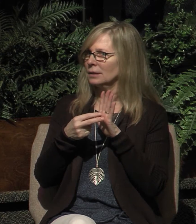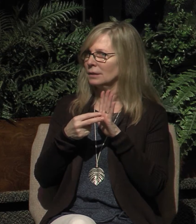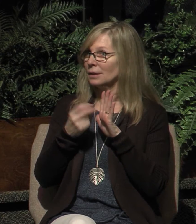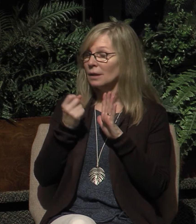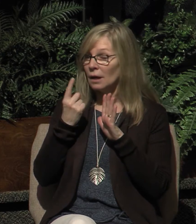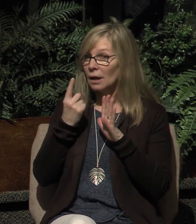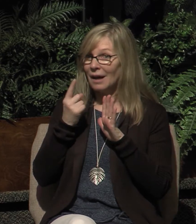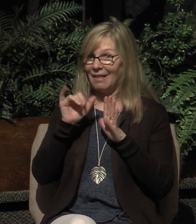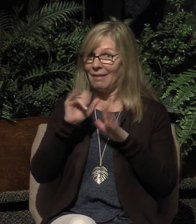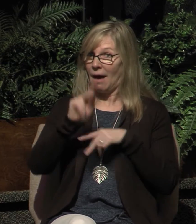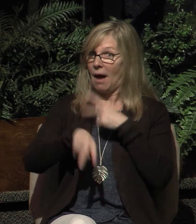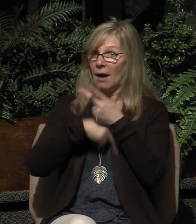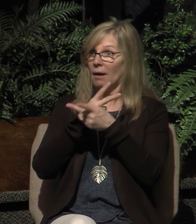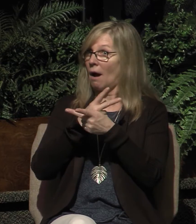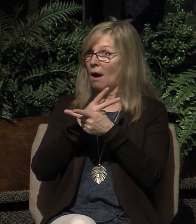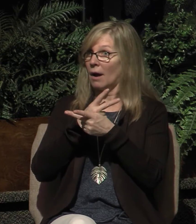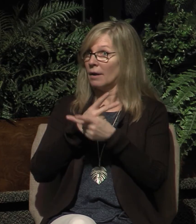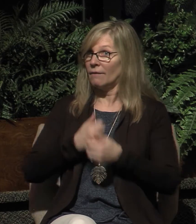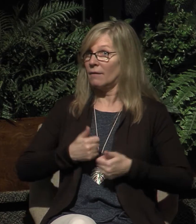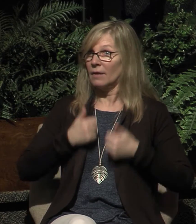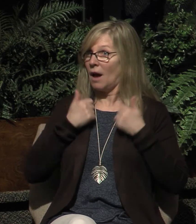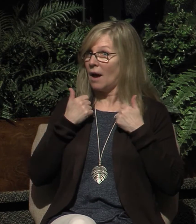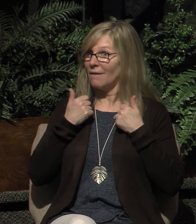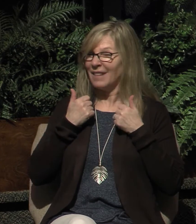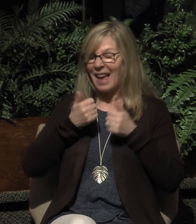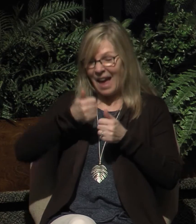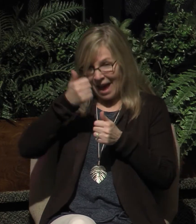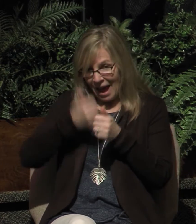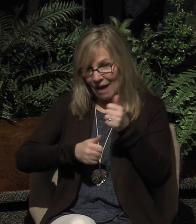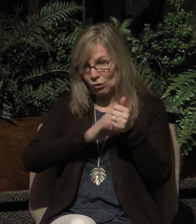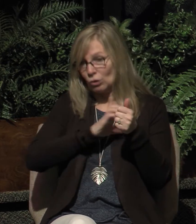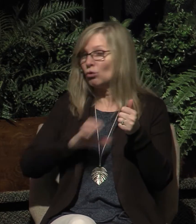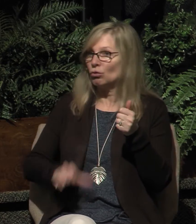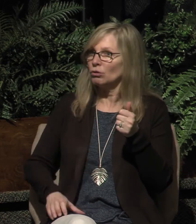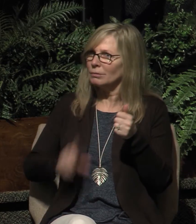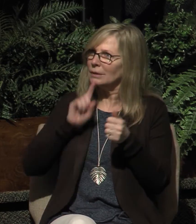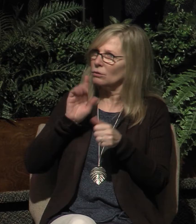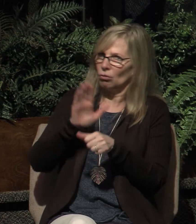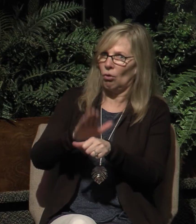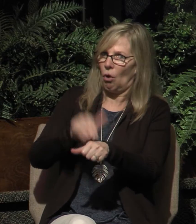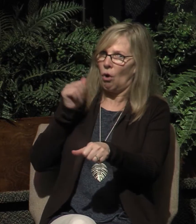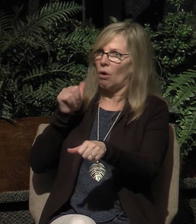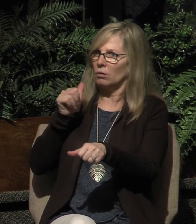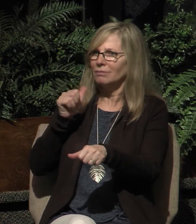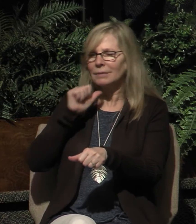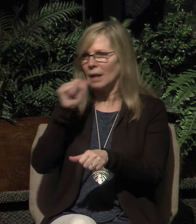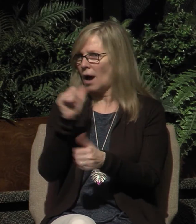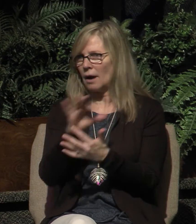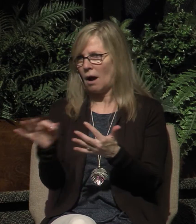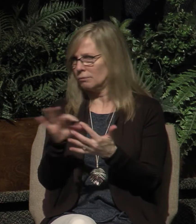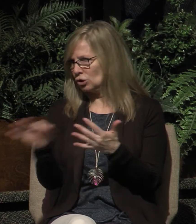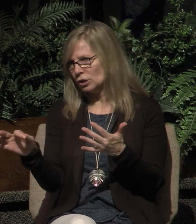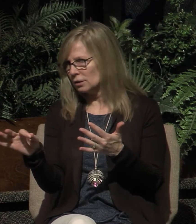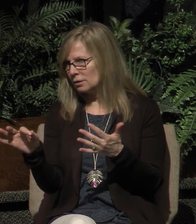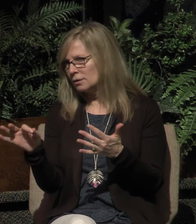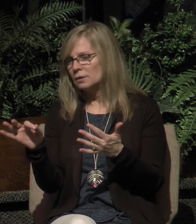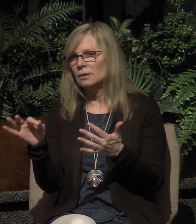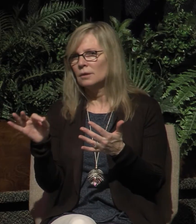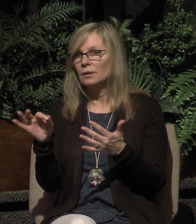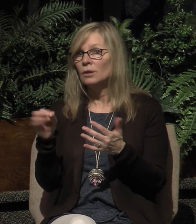this is the kind of life that every, every Christian is called to. It is not an option in our lives. You can't